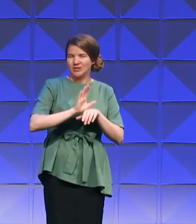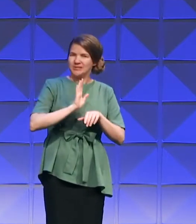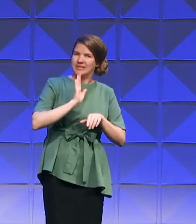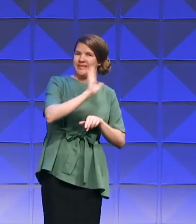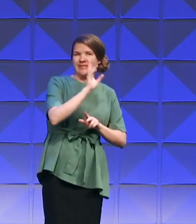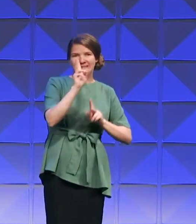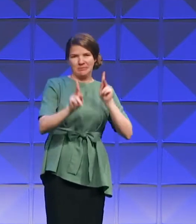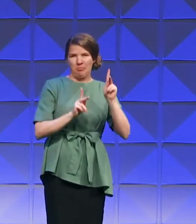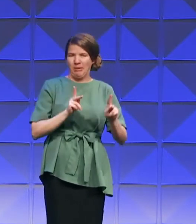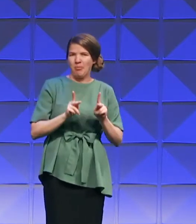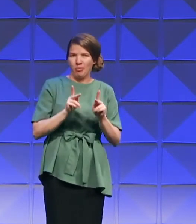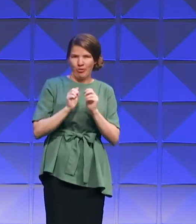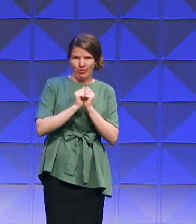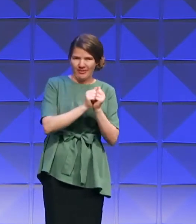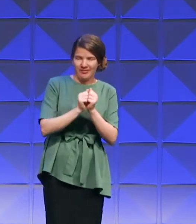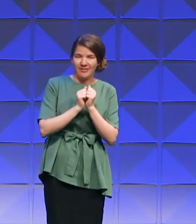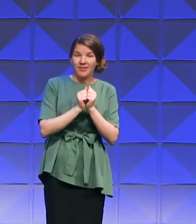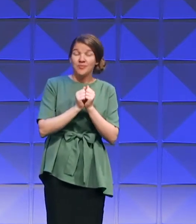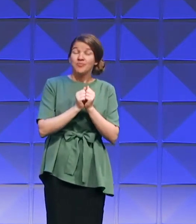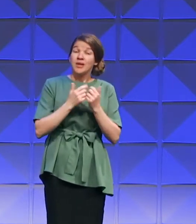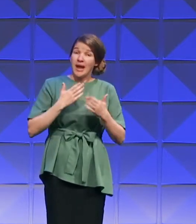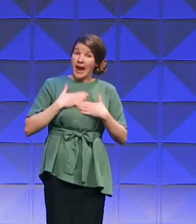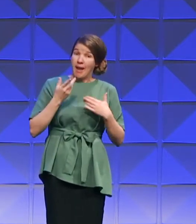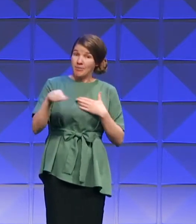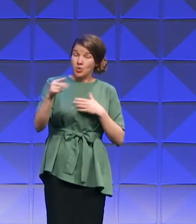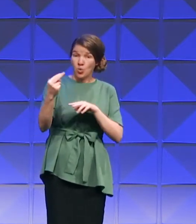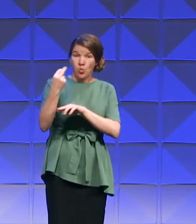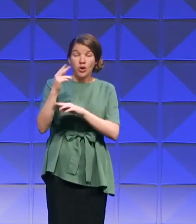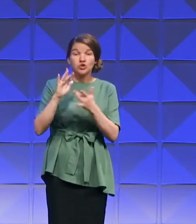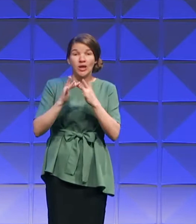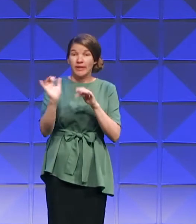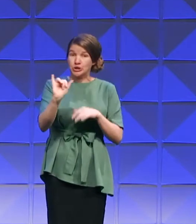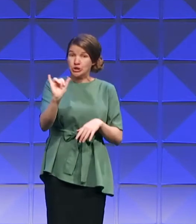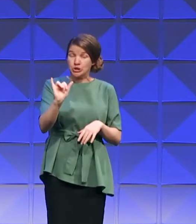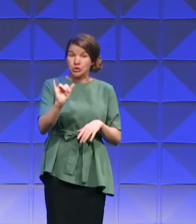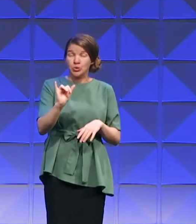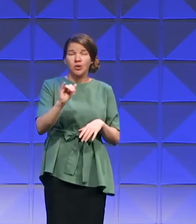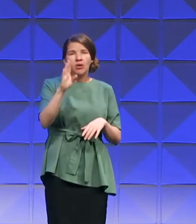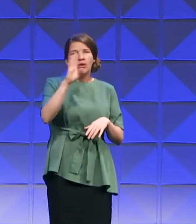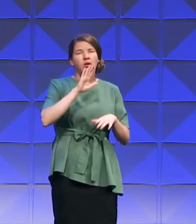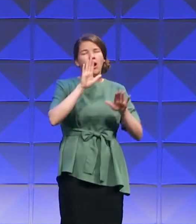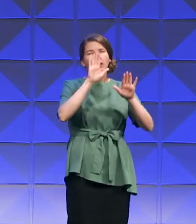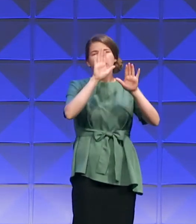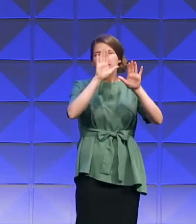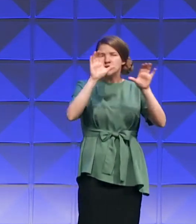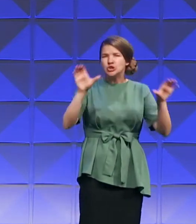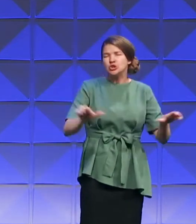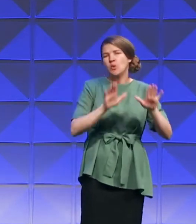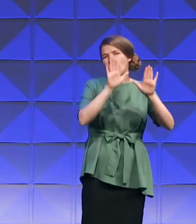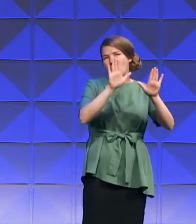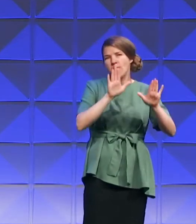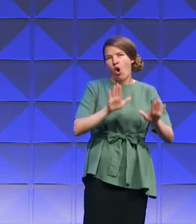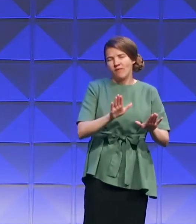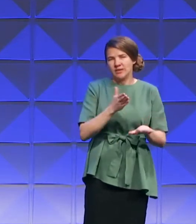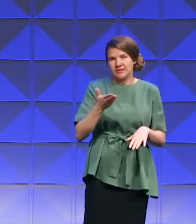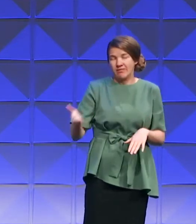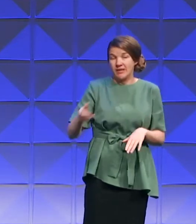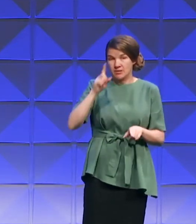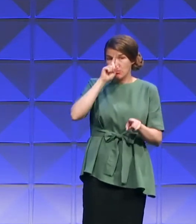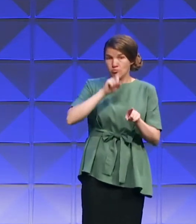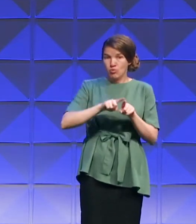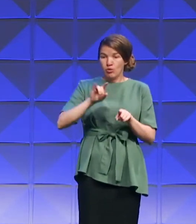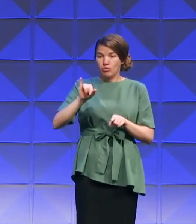glad to be joining those of you online as well. Man, God is doing some marvelous things among us. As Brother Johnny mentioned,